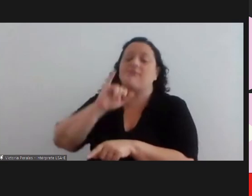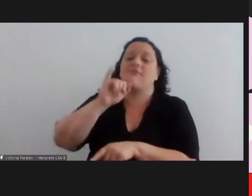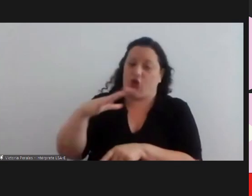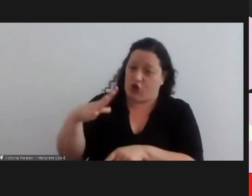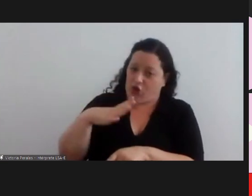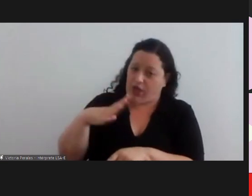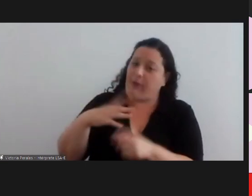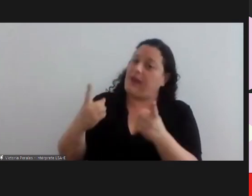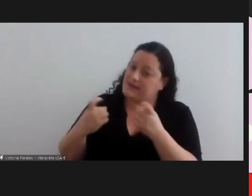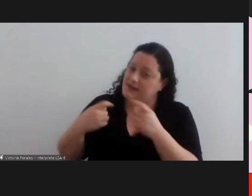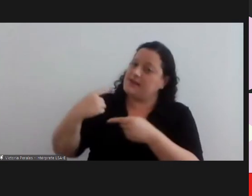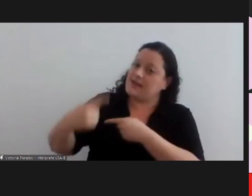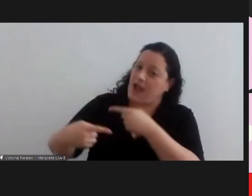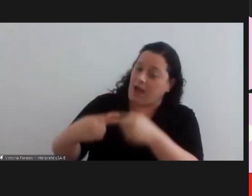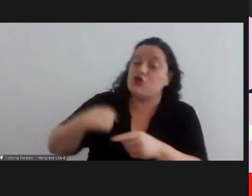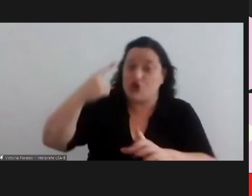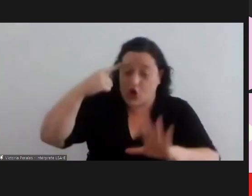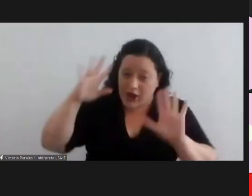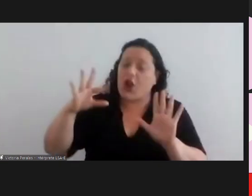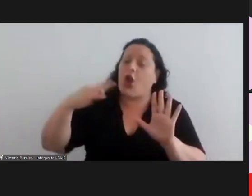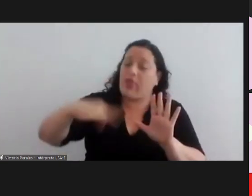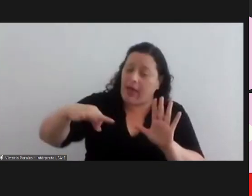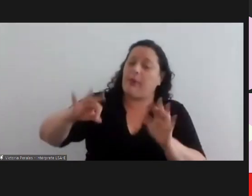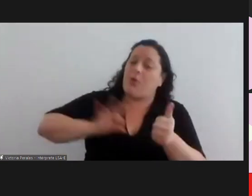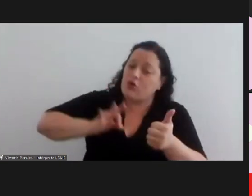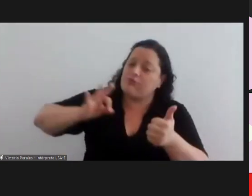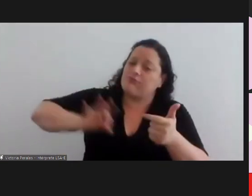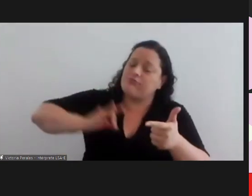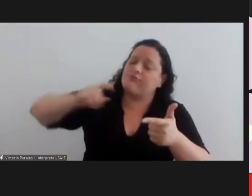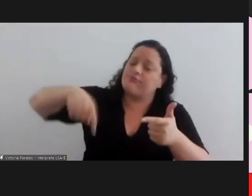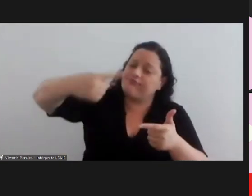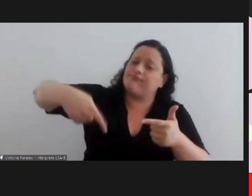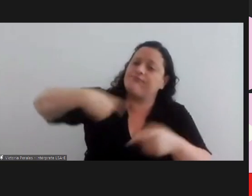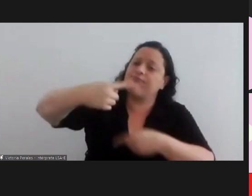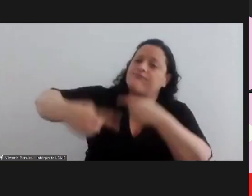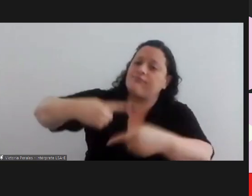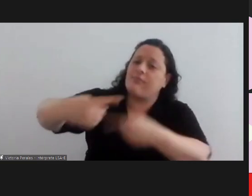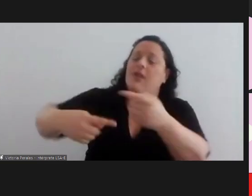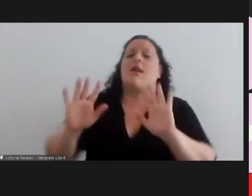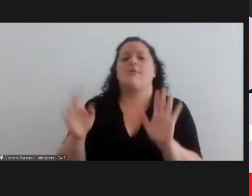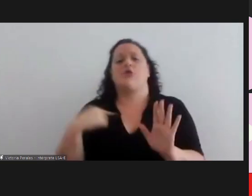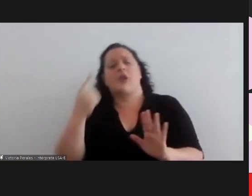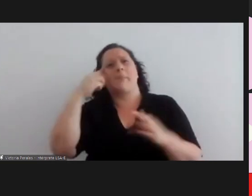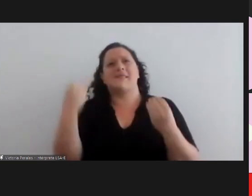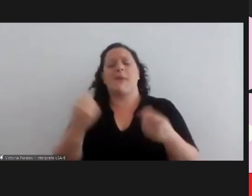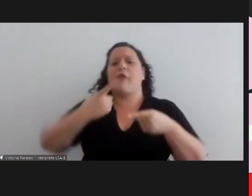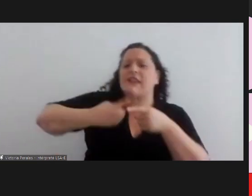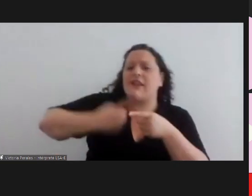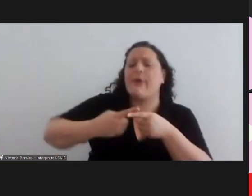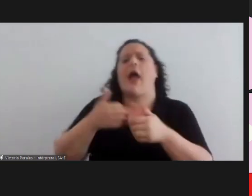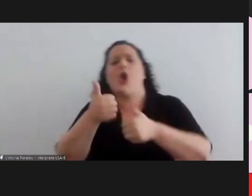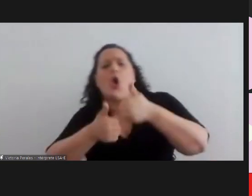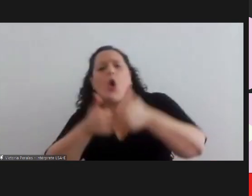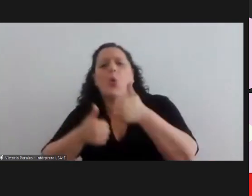um i think that for many years we believe that doing festivals and organizing